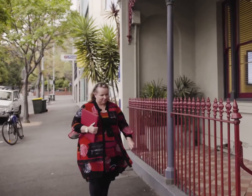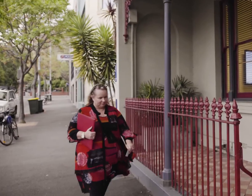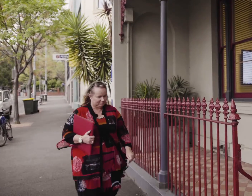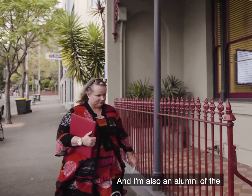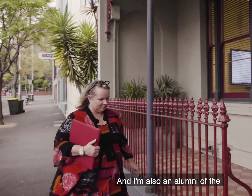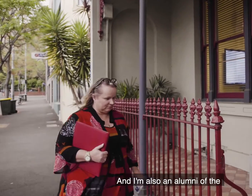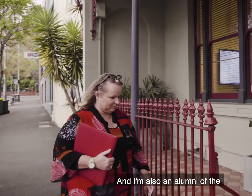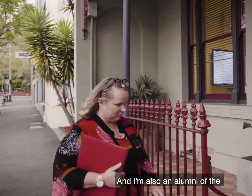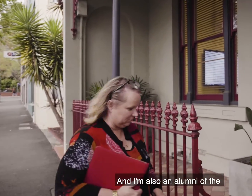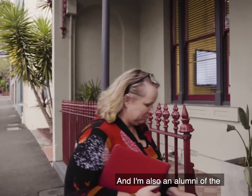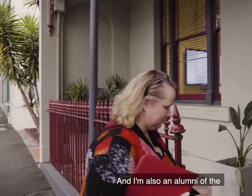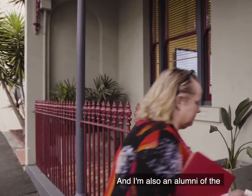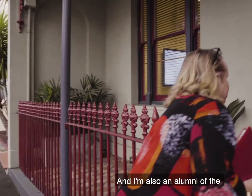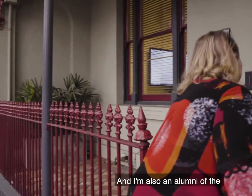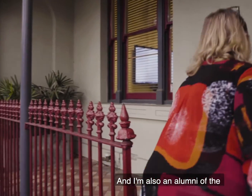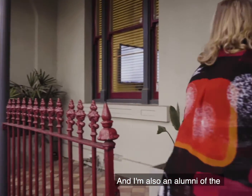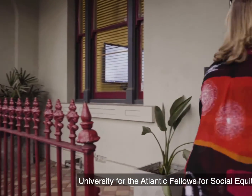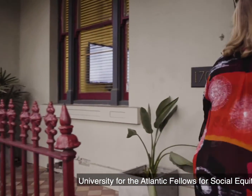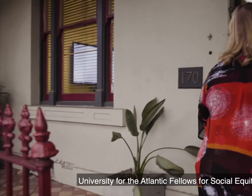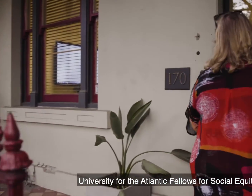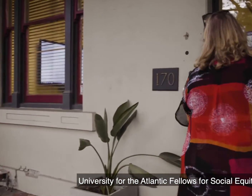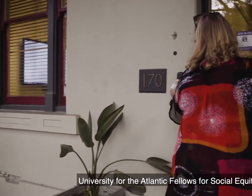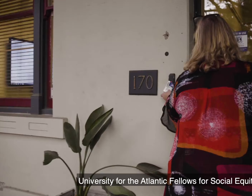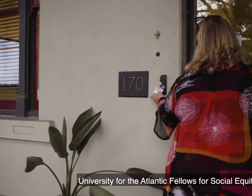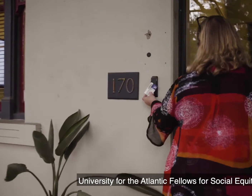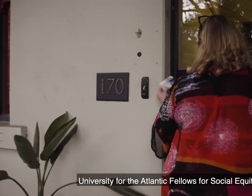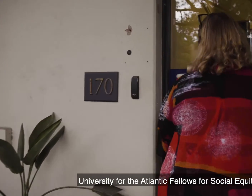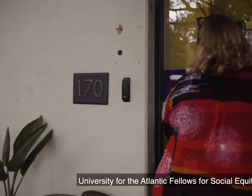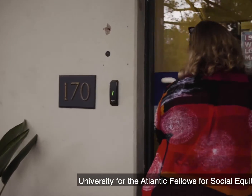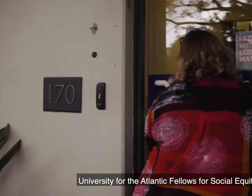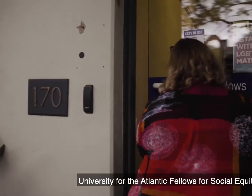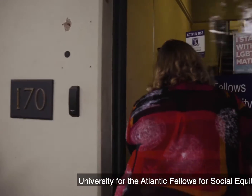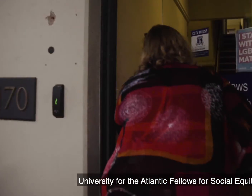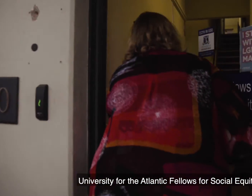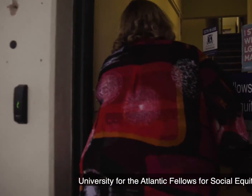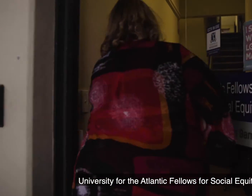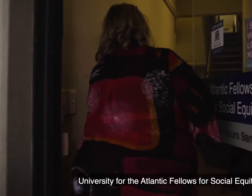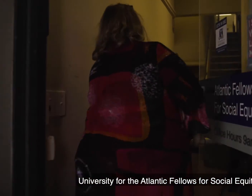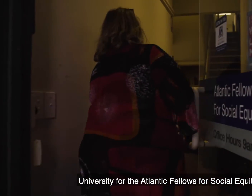And I'm also an alumni of the University for the Atlantic Fellows for Social Equity.